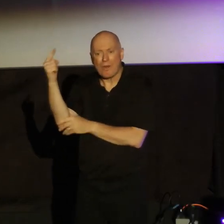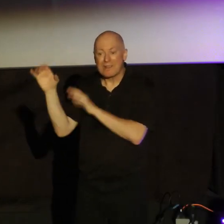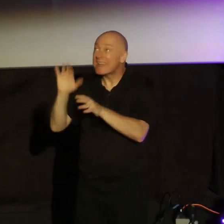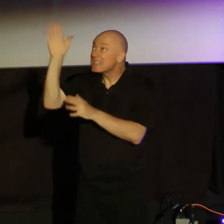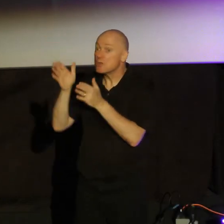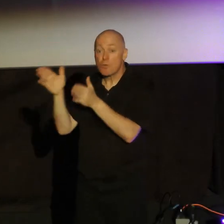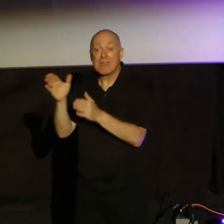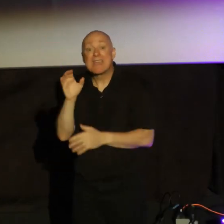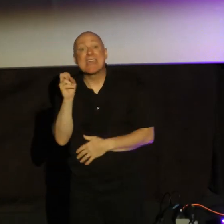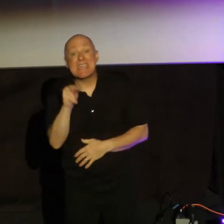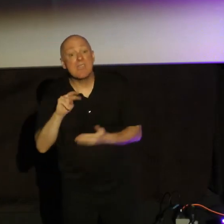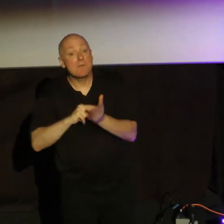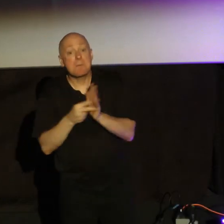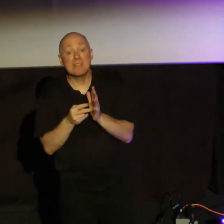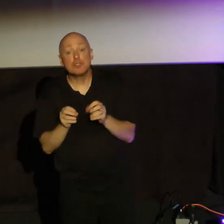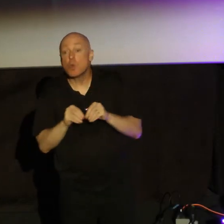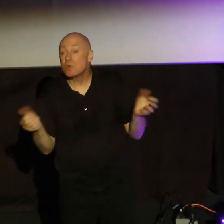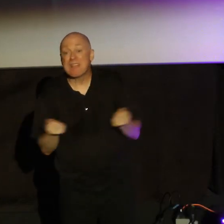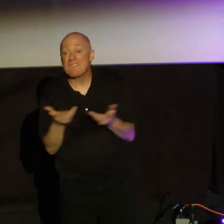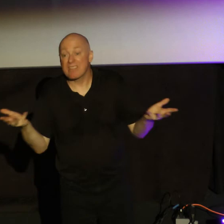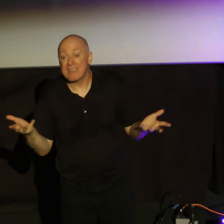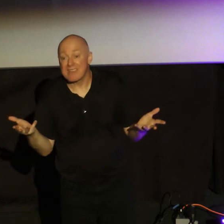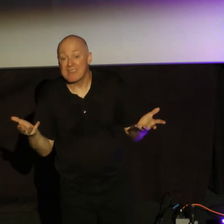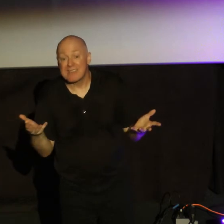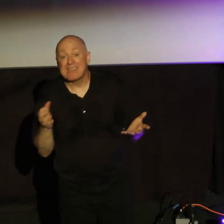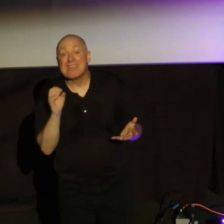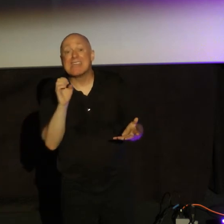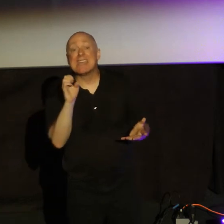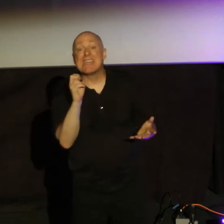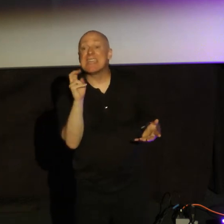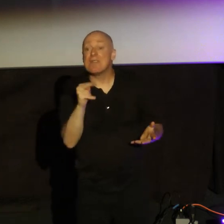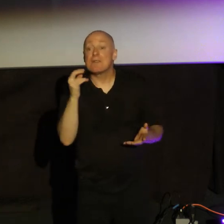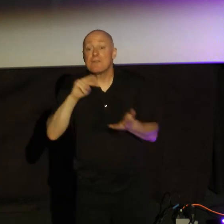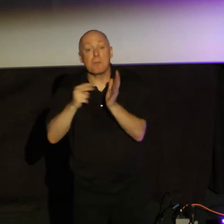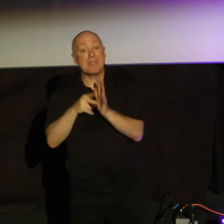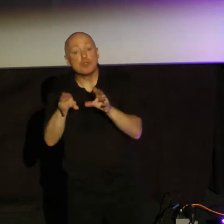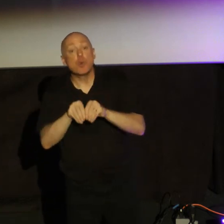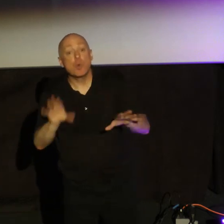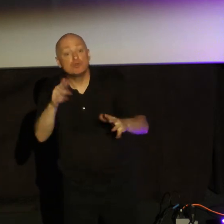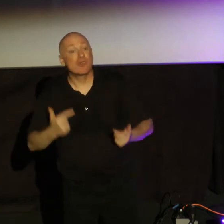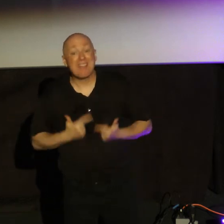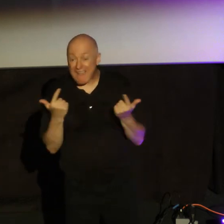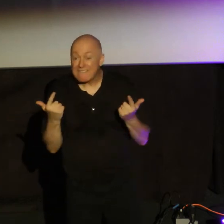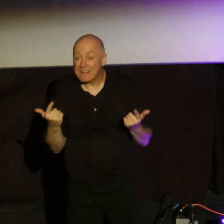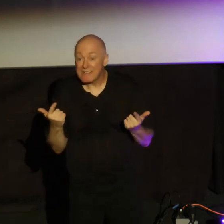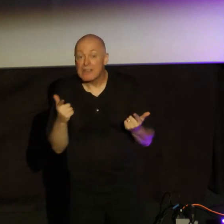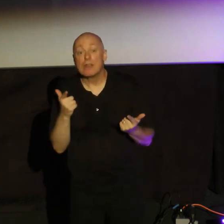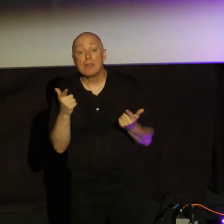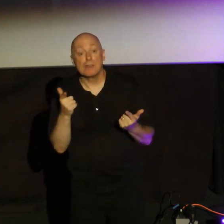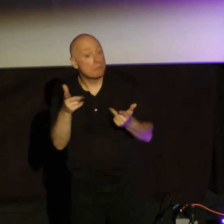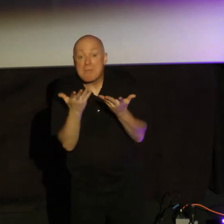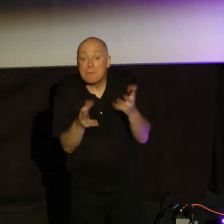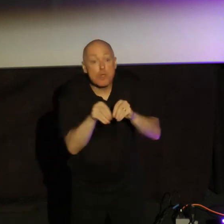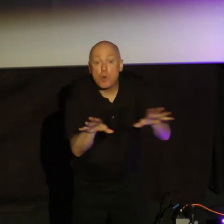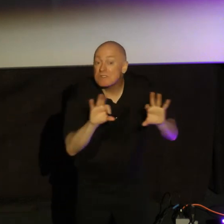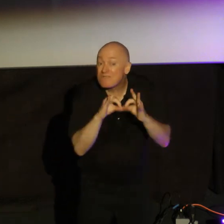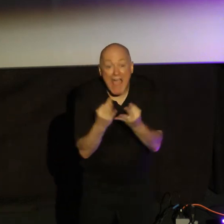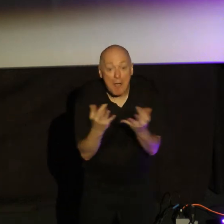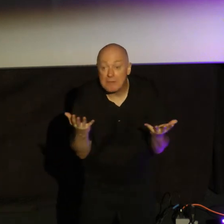Even if it means you're going to lose everything. Even if it means, in fact, you will lose your life. You will lose family. You will lose friends.